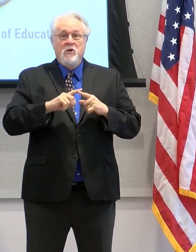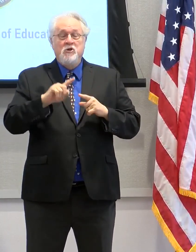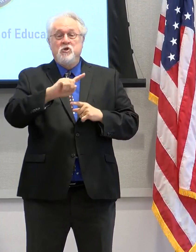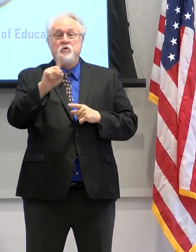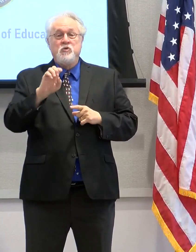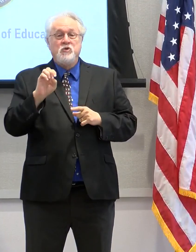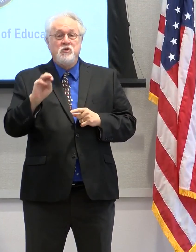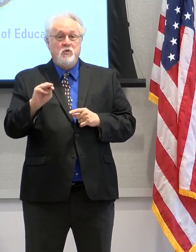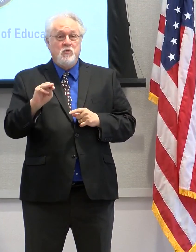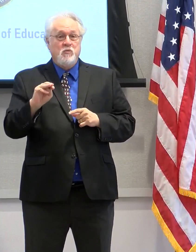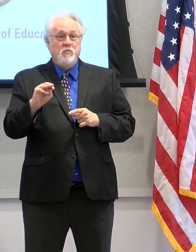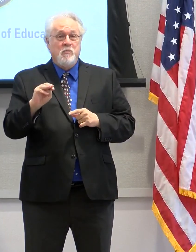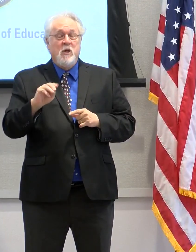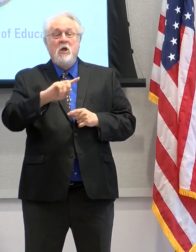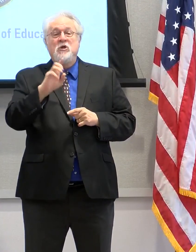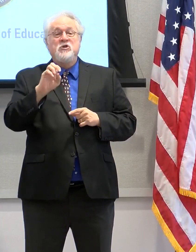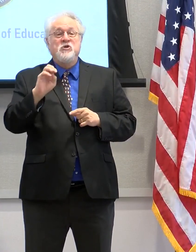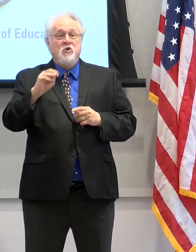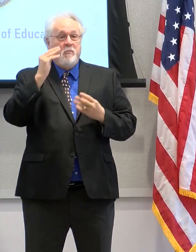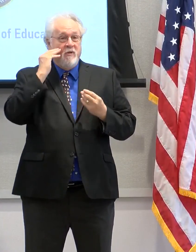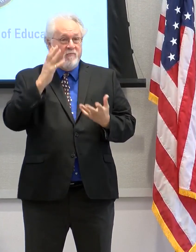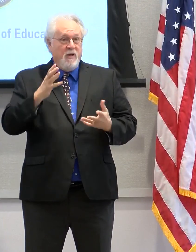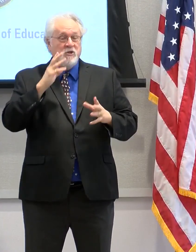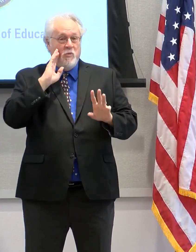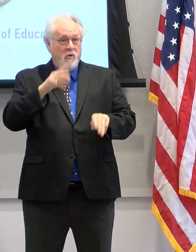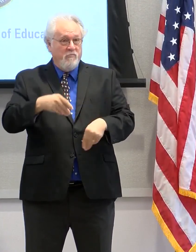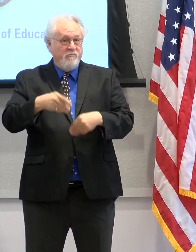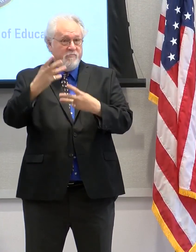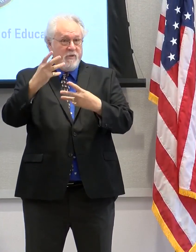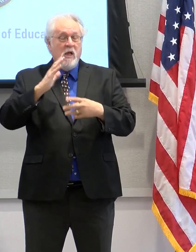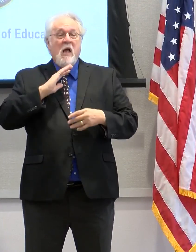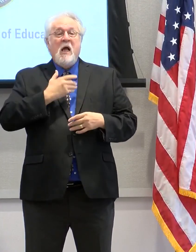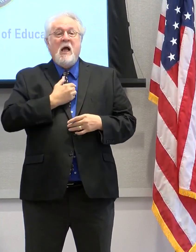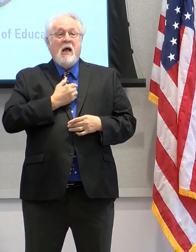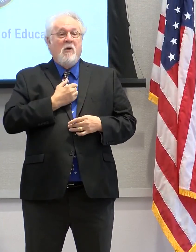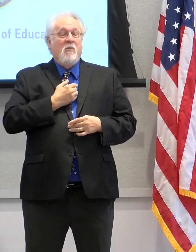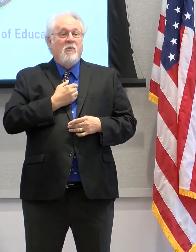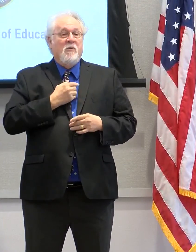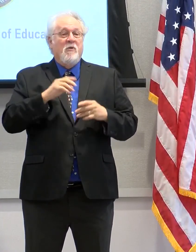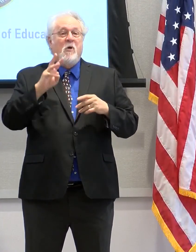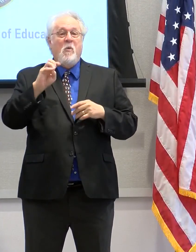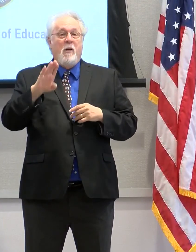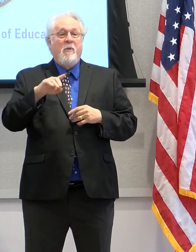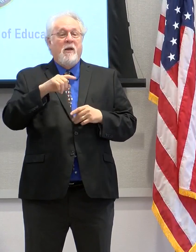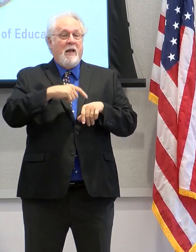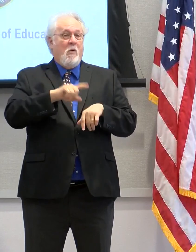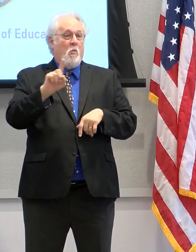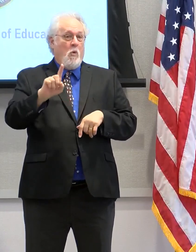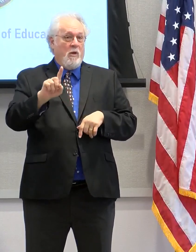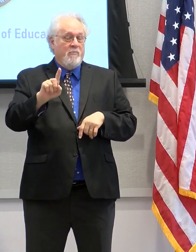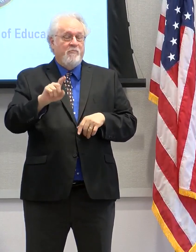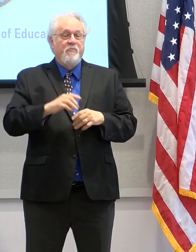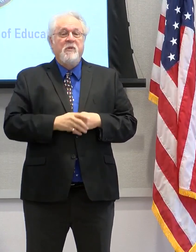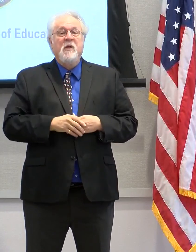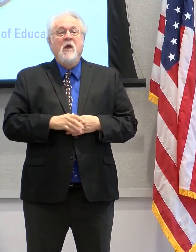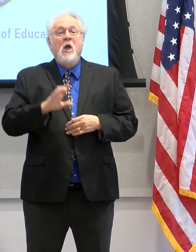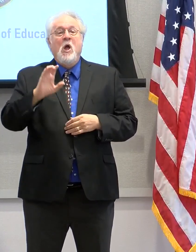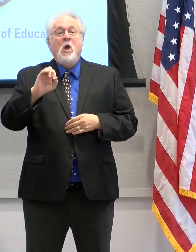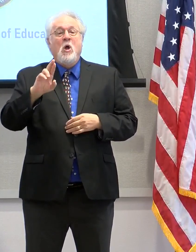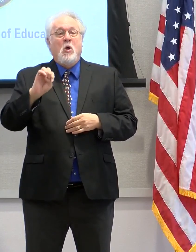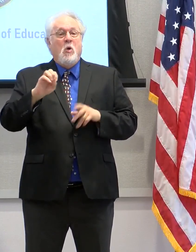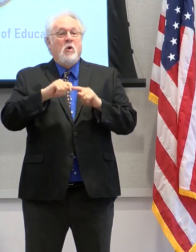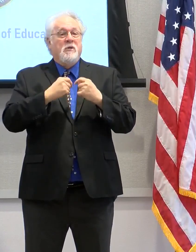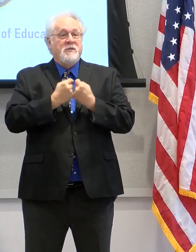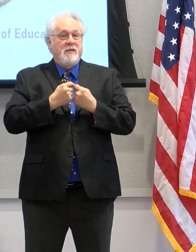zoom in. the zoom information will be provided for you on all of our accounts. At 1 PM, the, the core team will